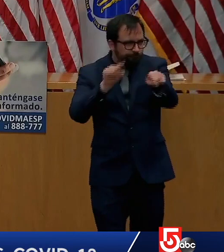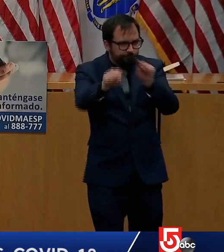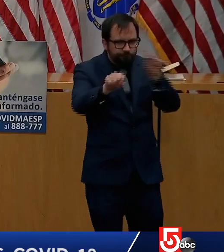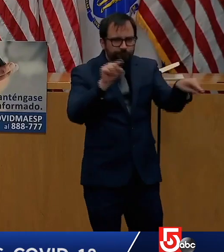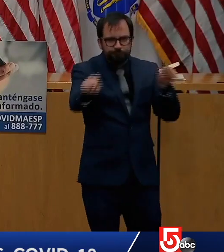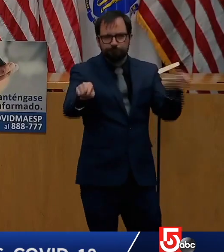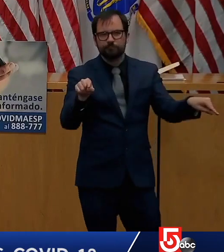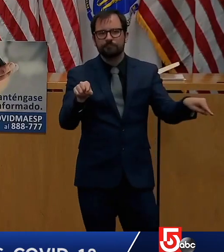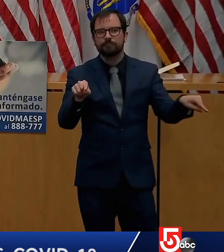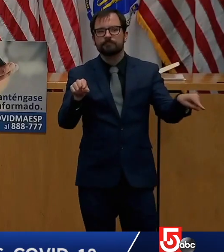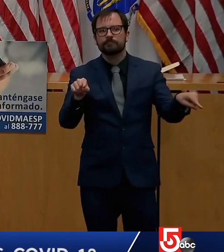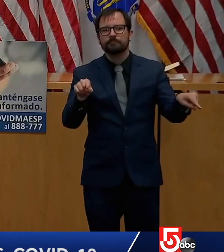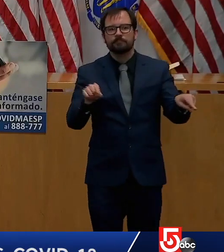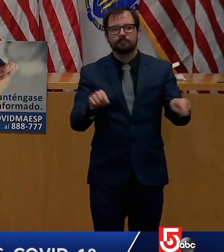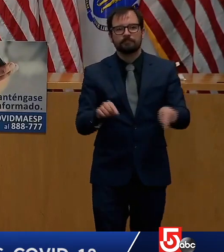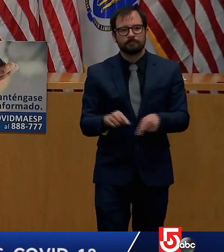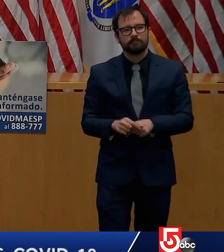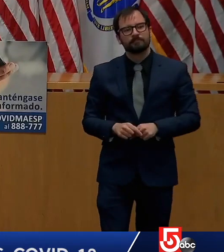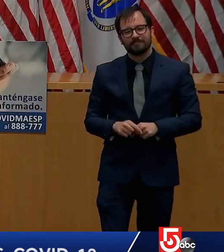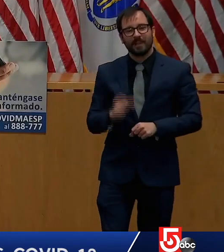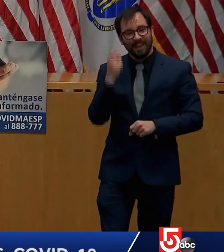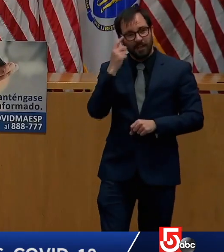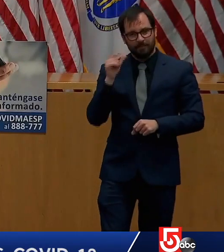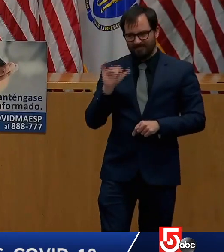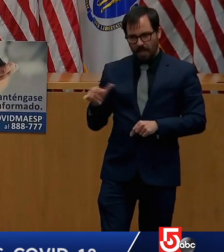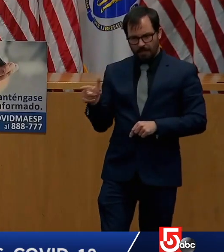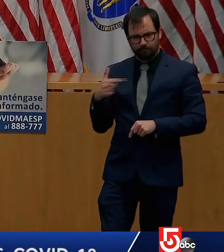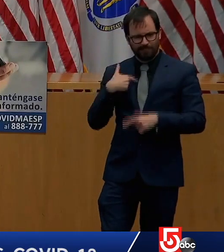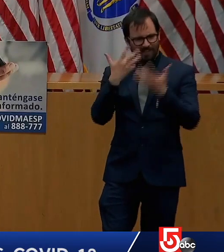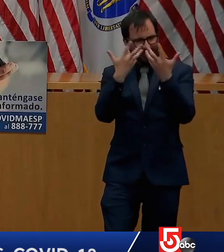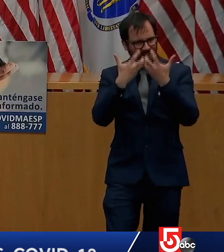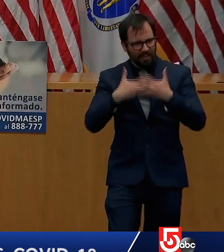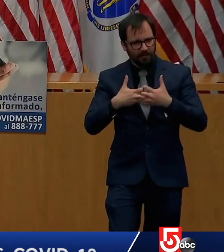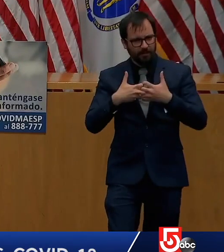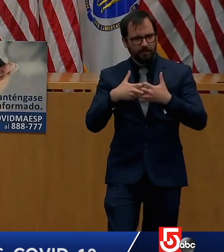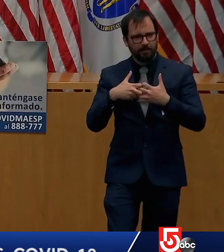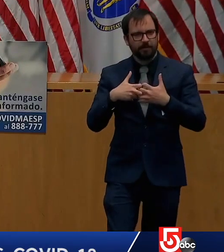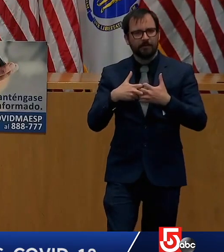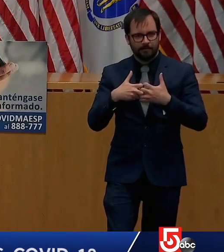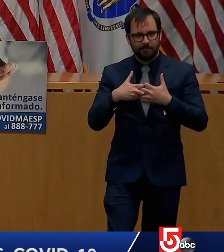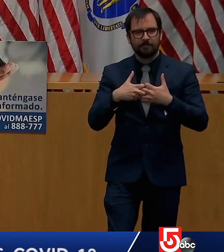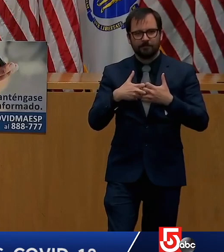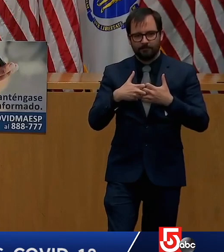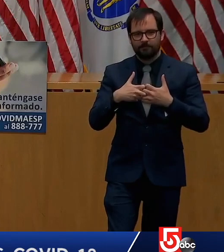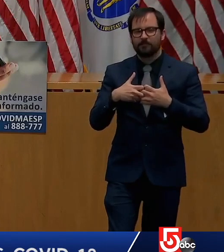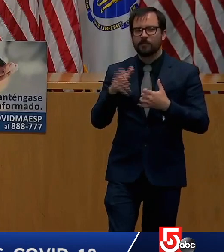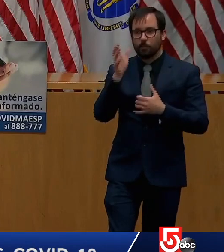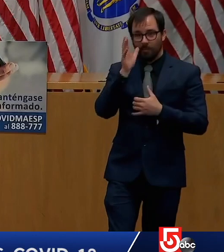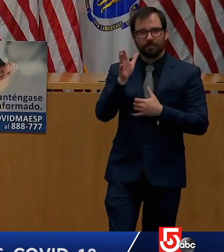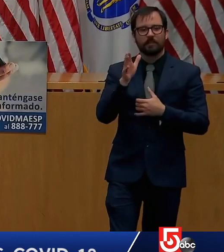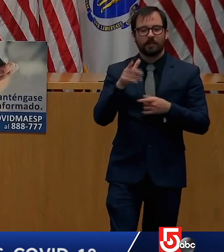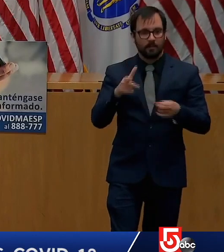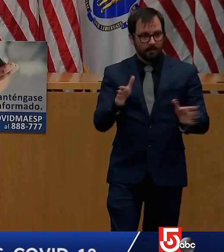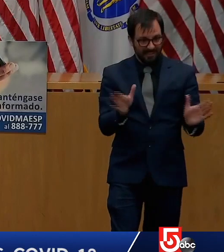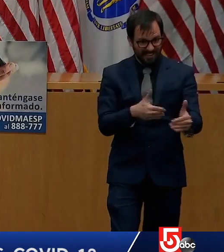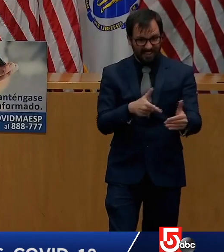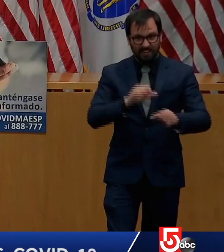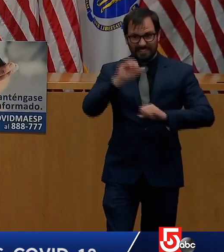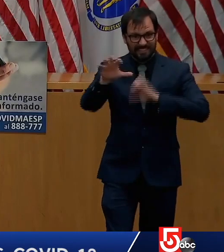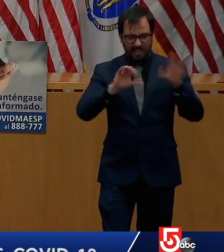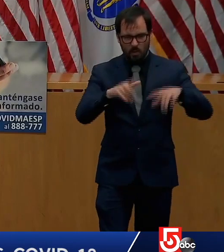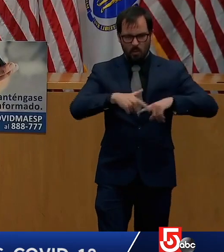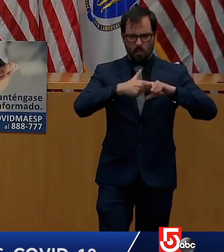the logistic issues are. To date, our on-site testing program has visited 311 long-term care facilities